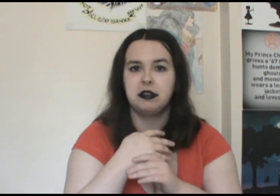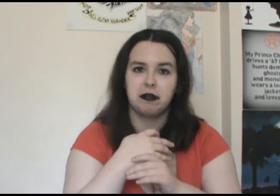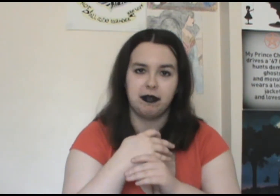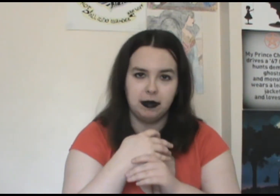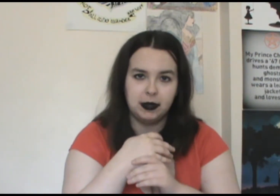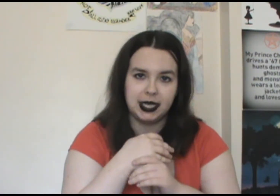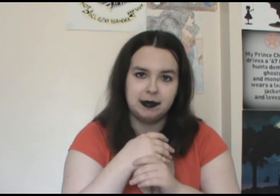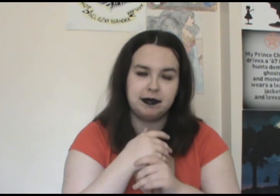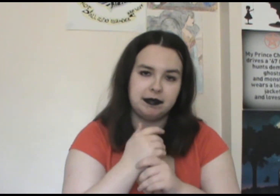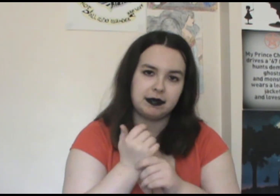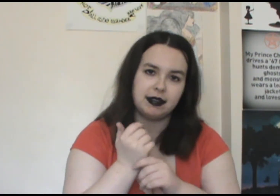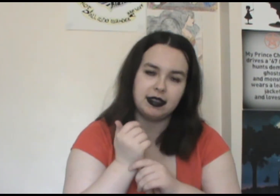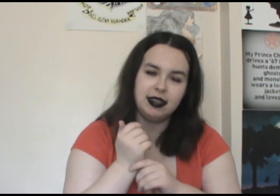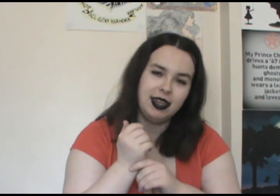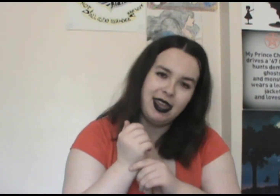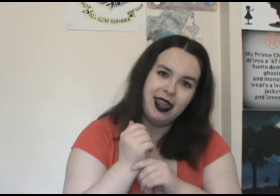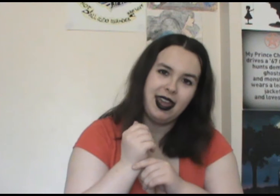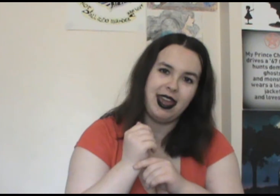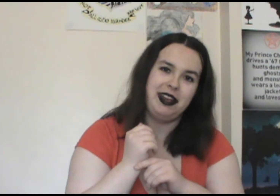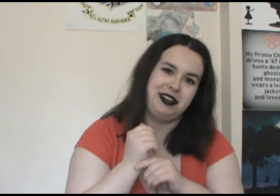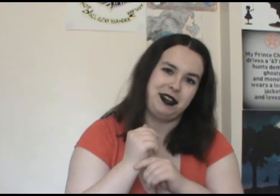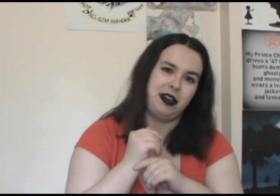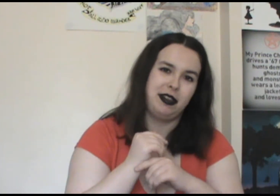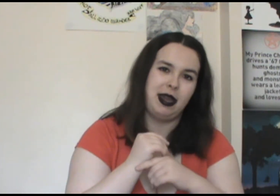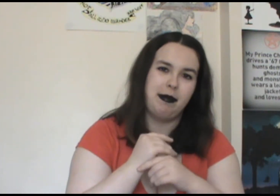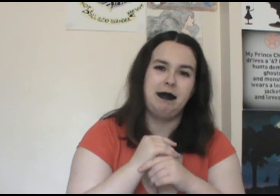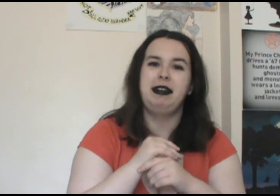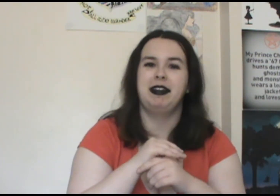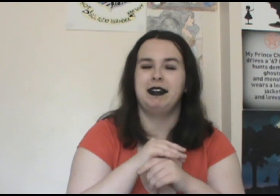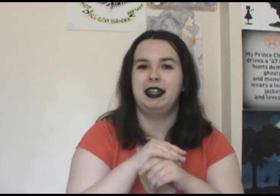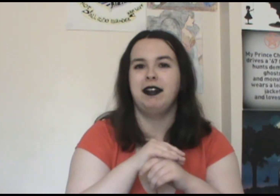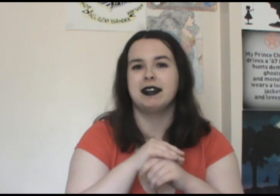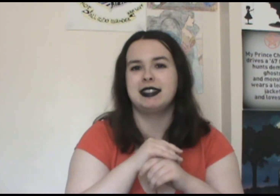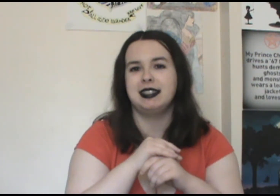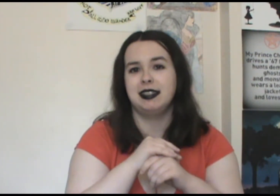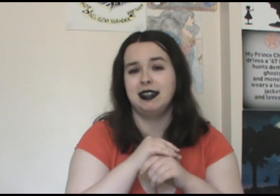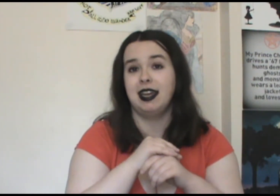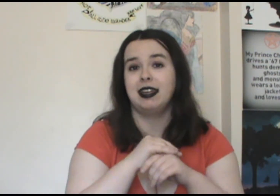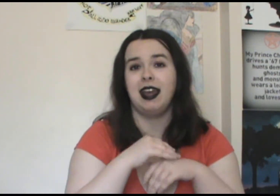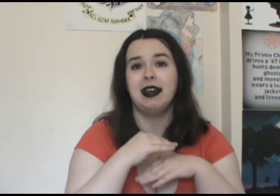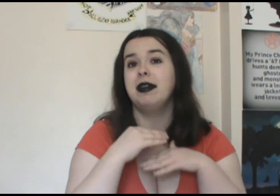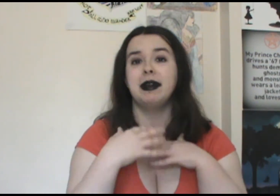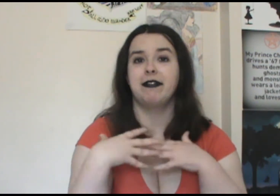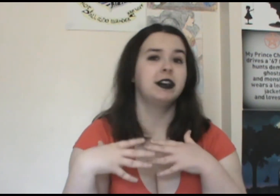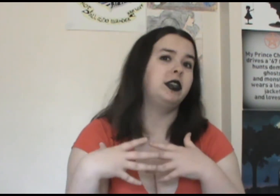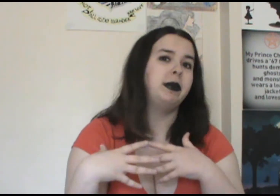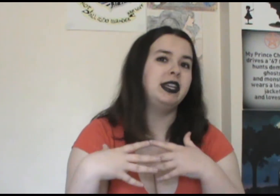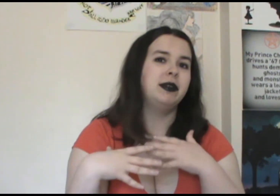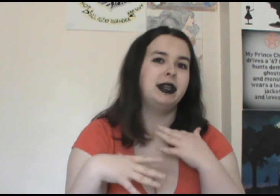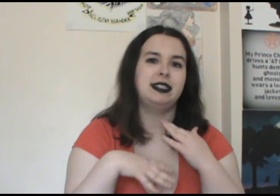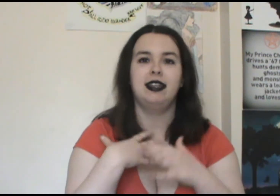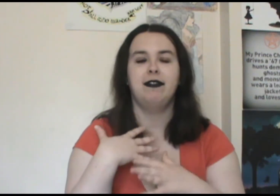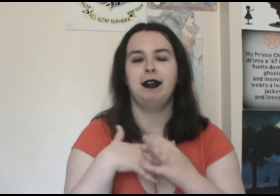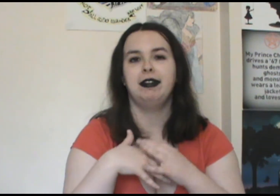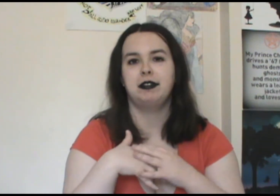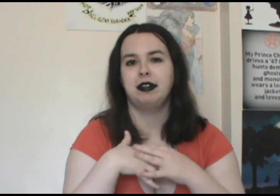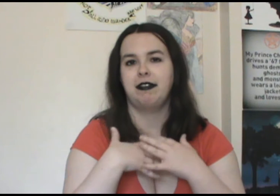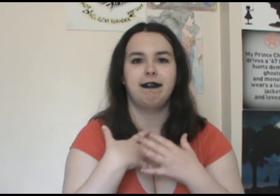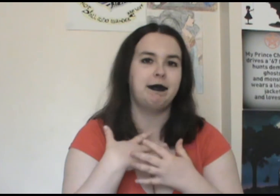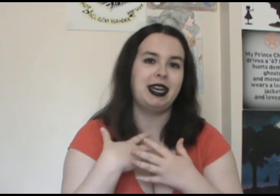to Farouk. And just all that made me very curious to like my first opinion when I saw that very sort of like feminine